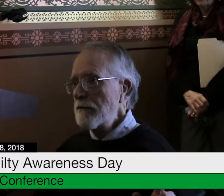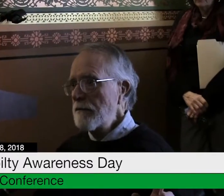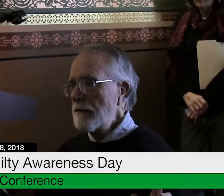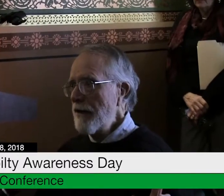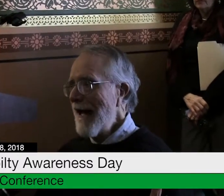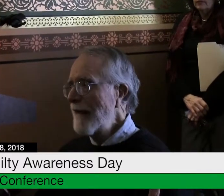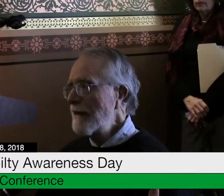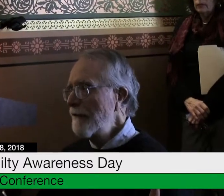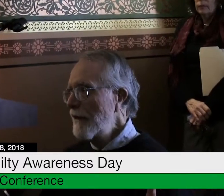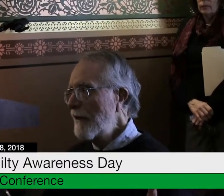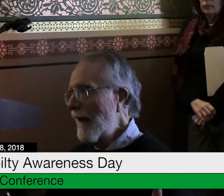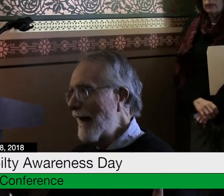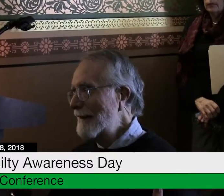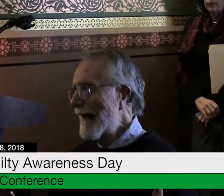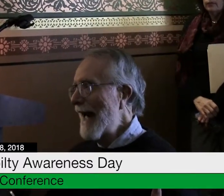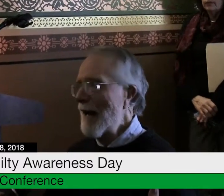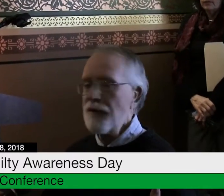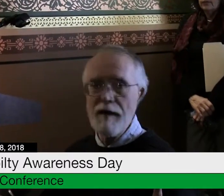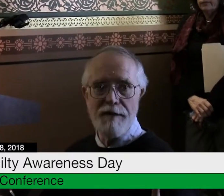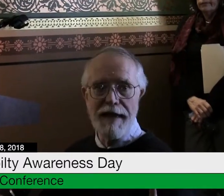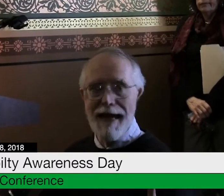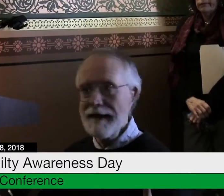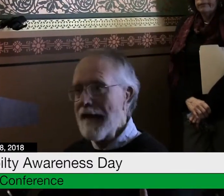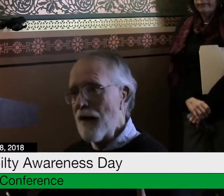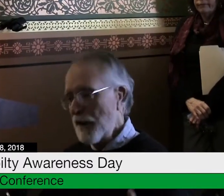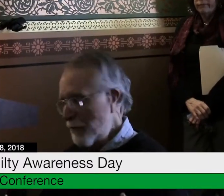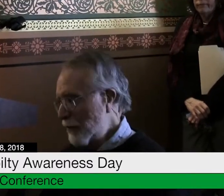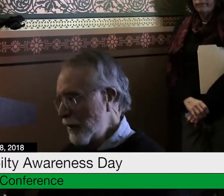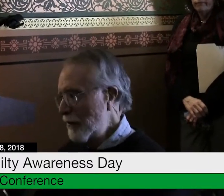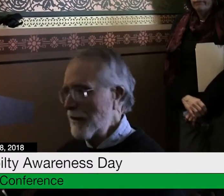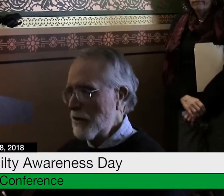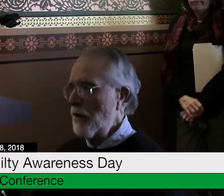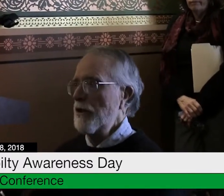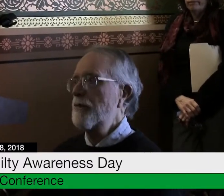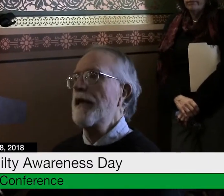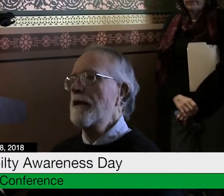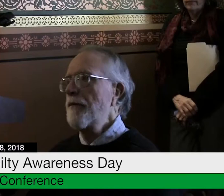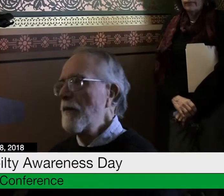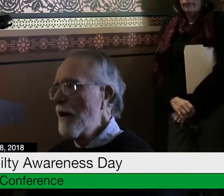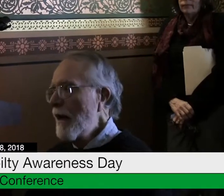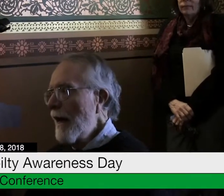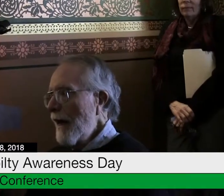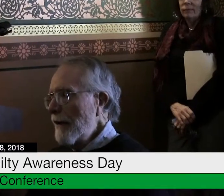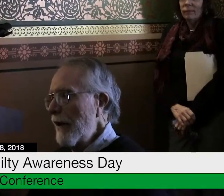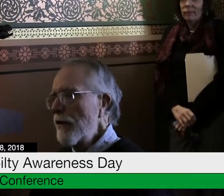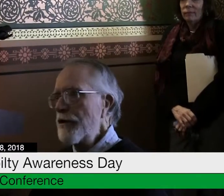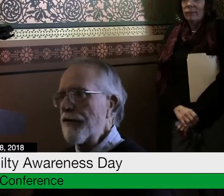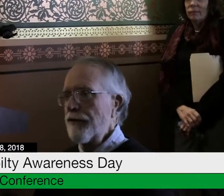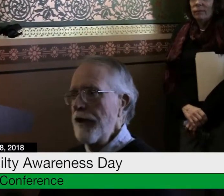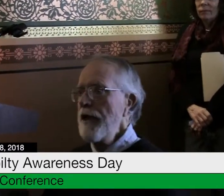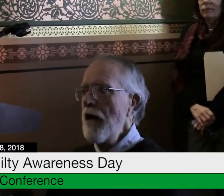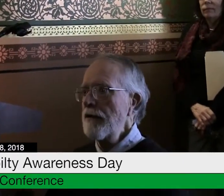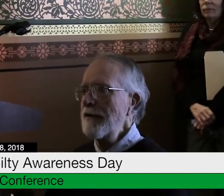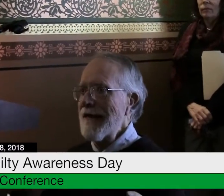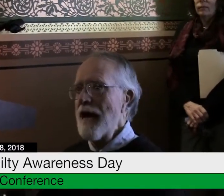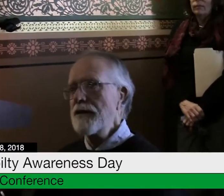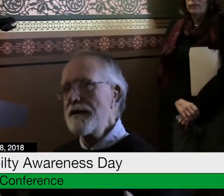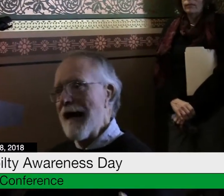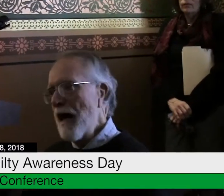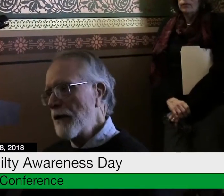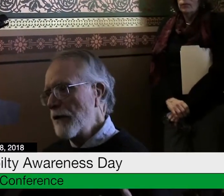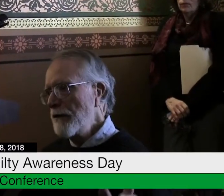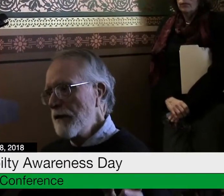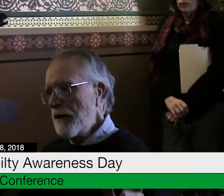that they're not living on top of the economic pyramid, so to speak. There is a $300